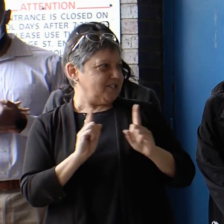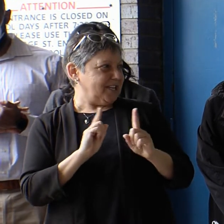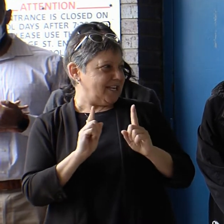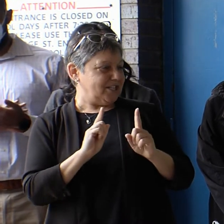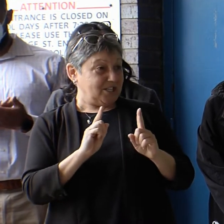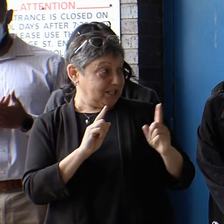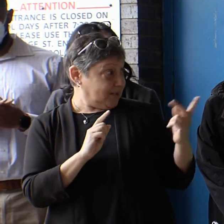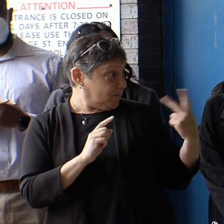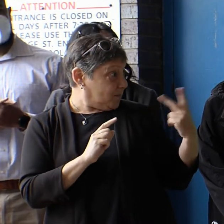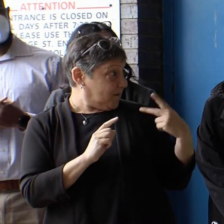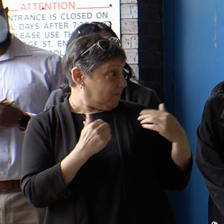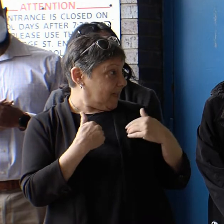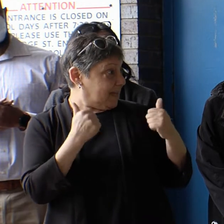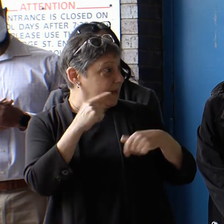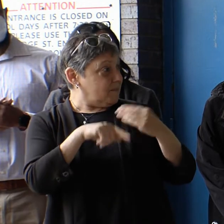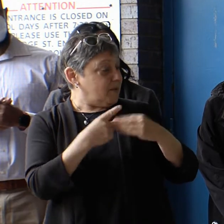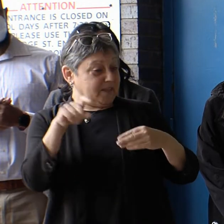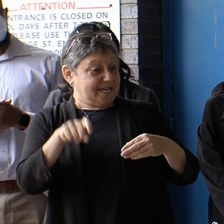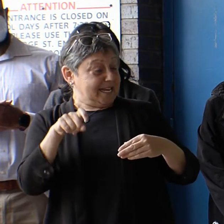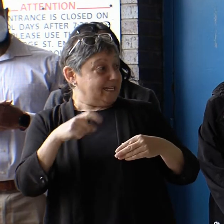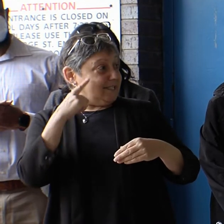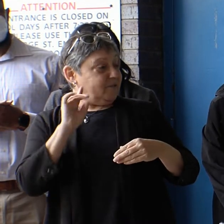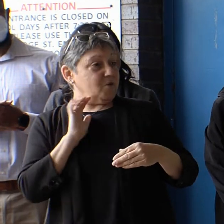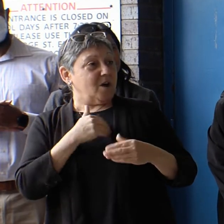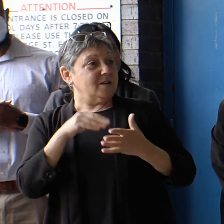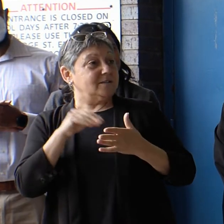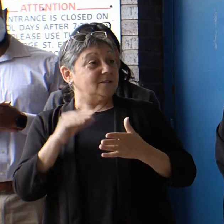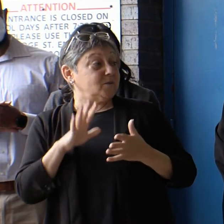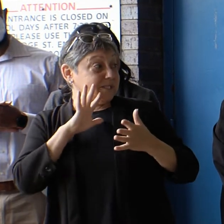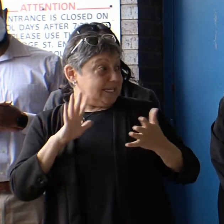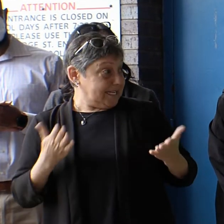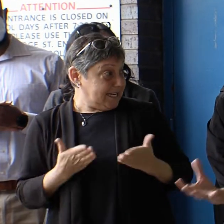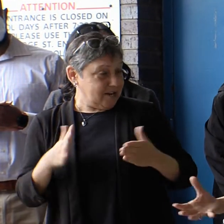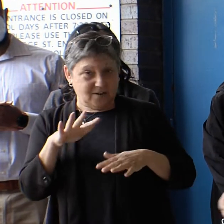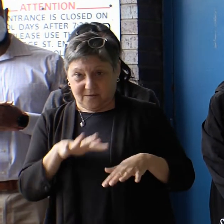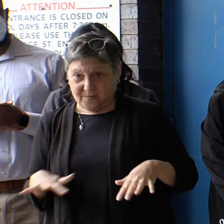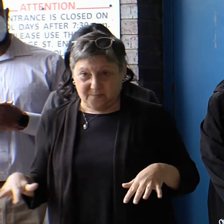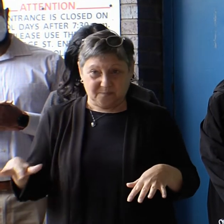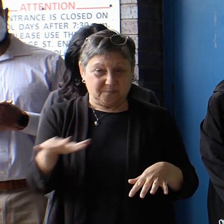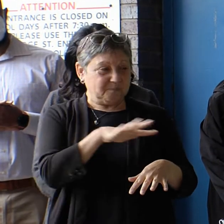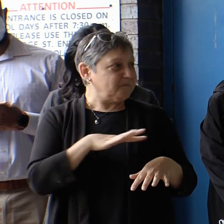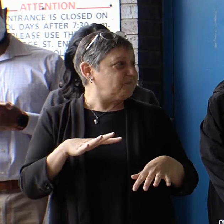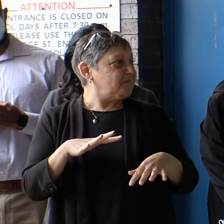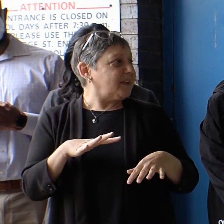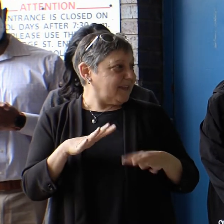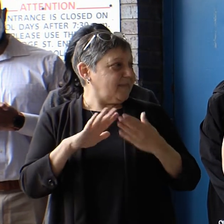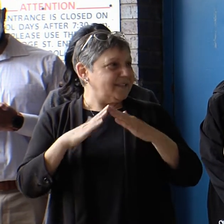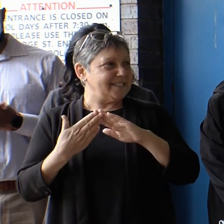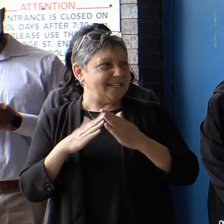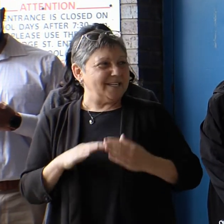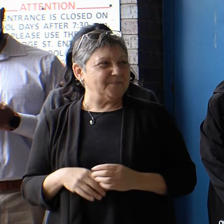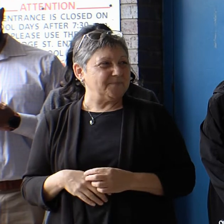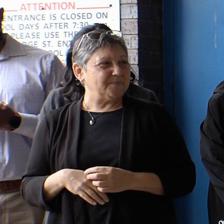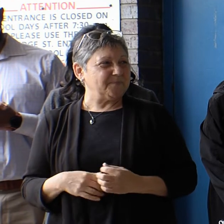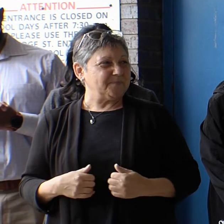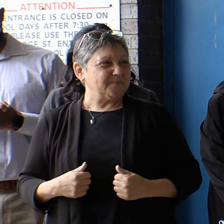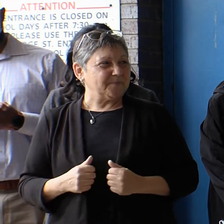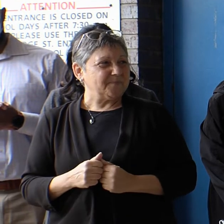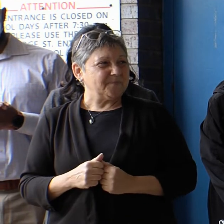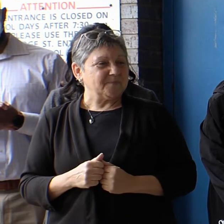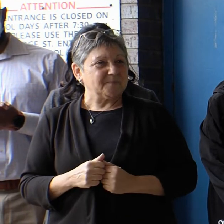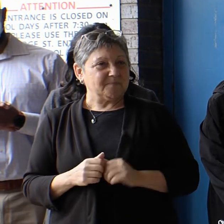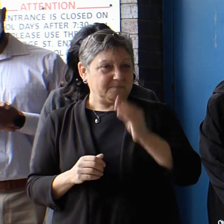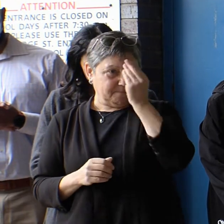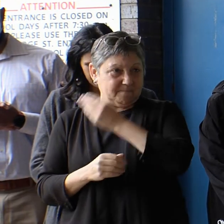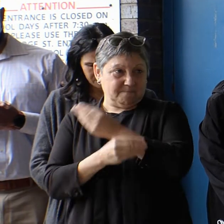we have had about the needs of our students here in this community and across the entire city. I'm here to